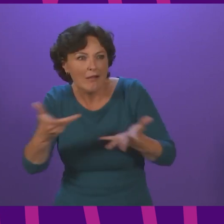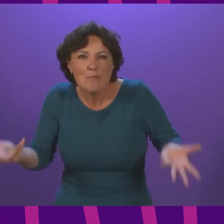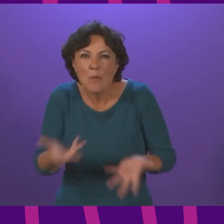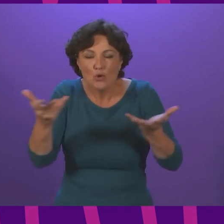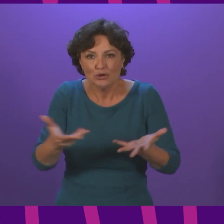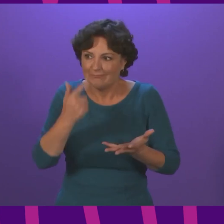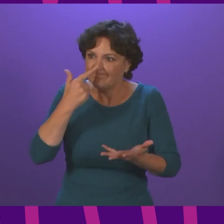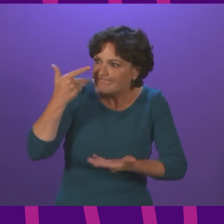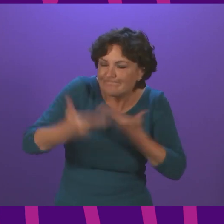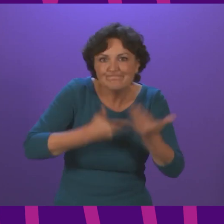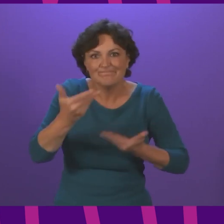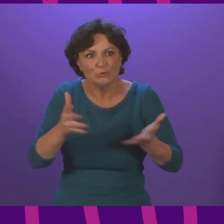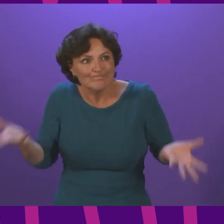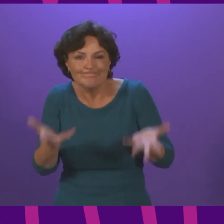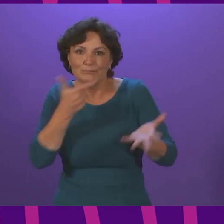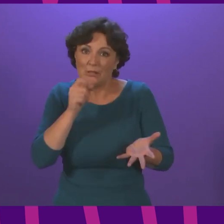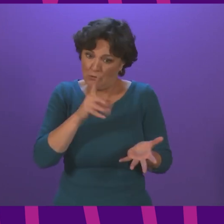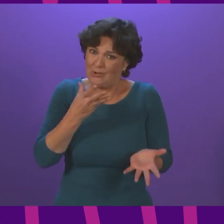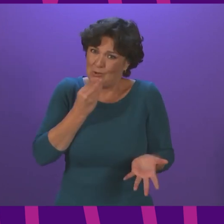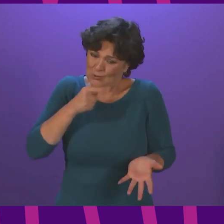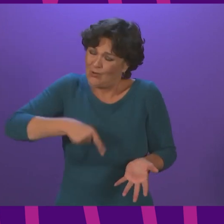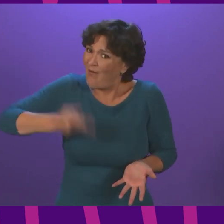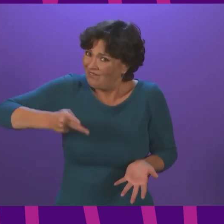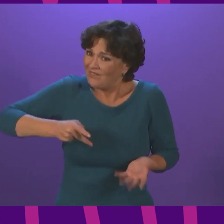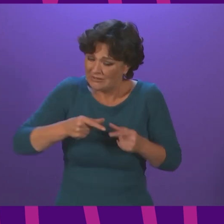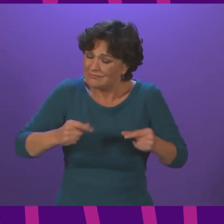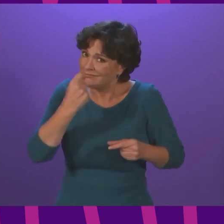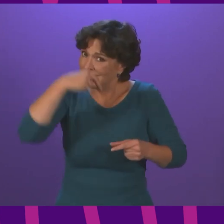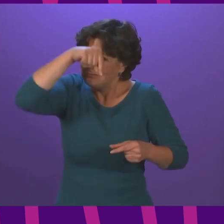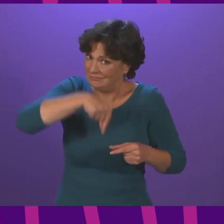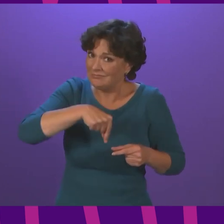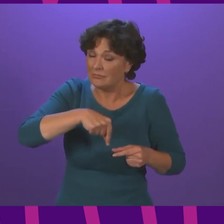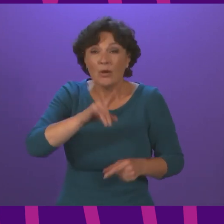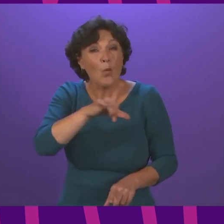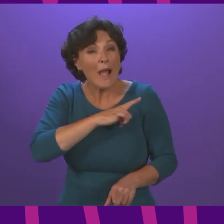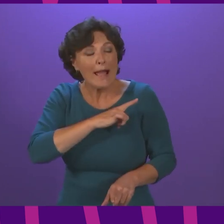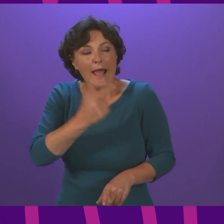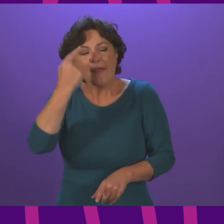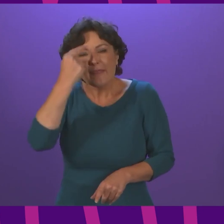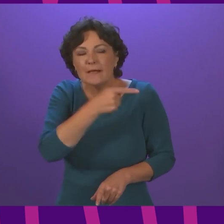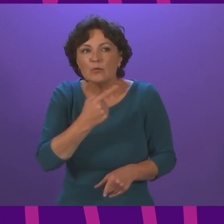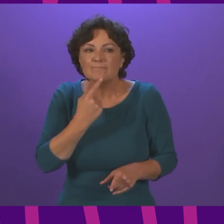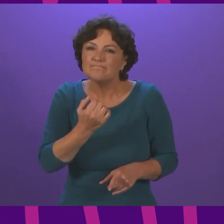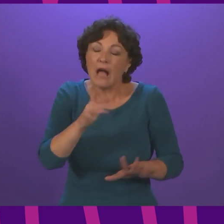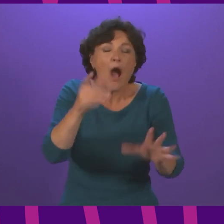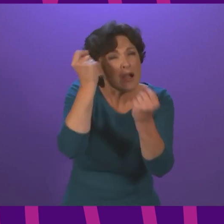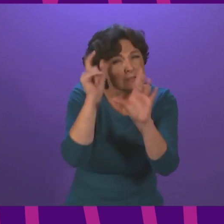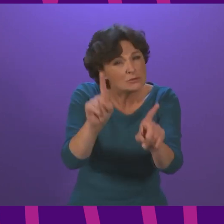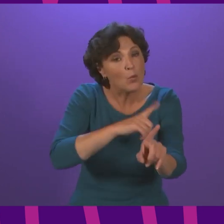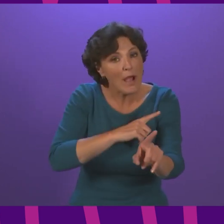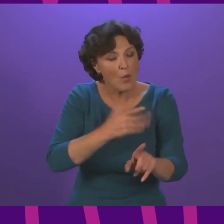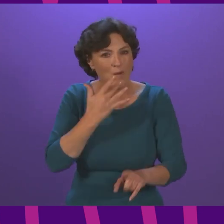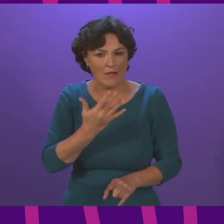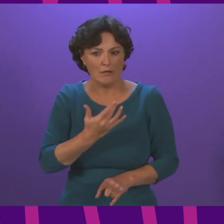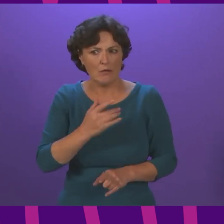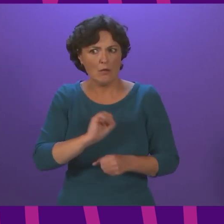continue to encourage people I think it stands to reason that when cases rise people because understandably are more